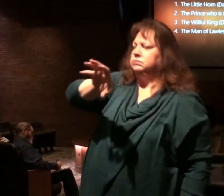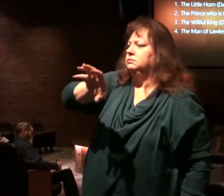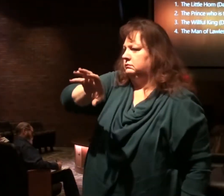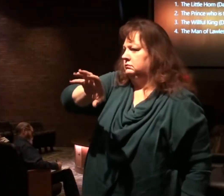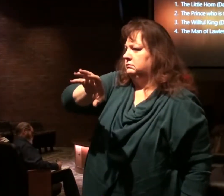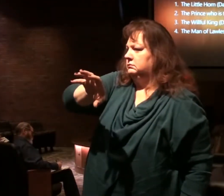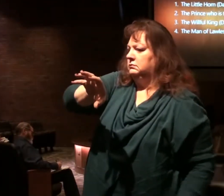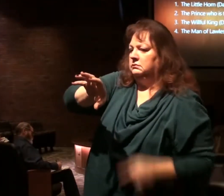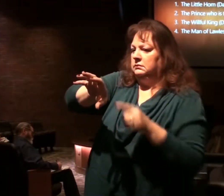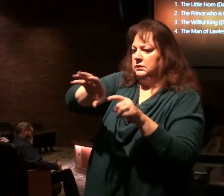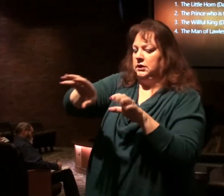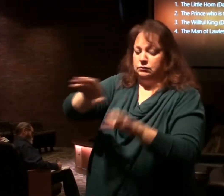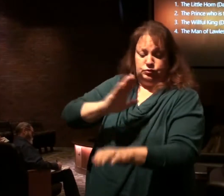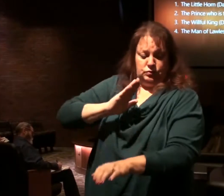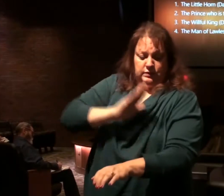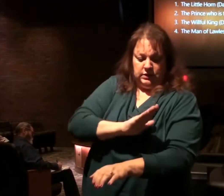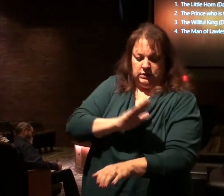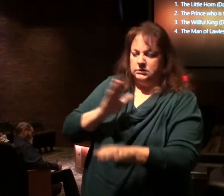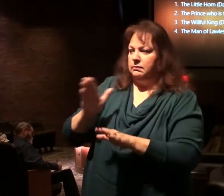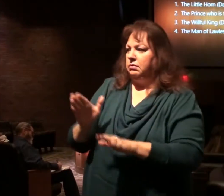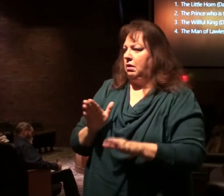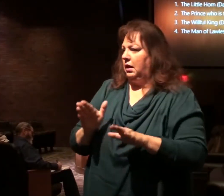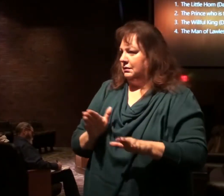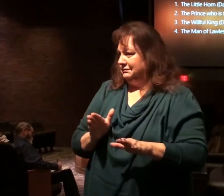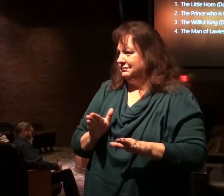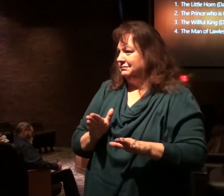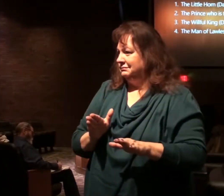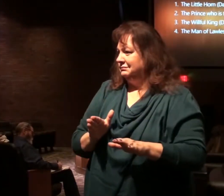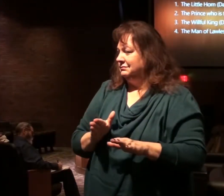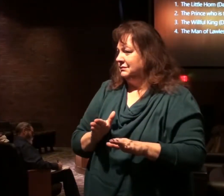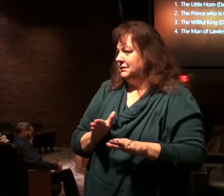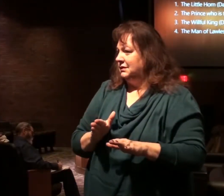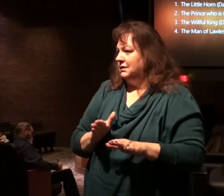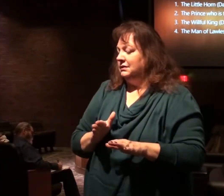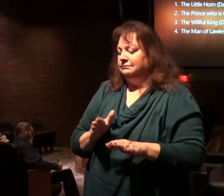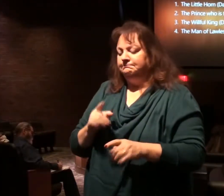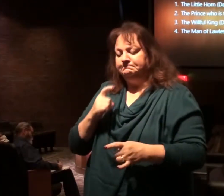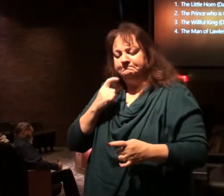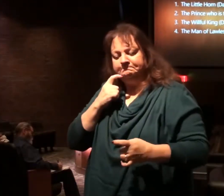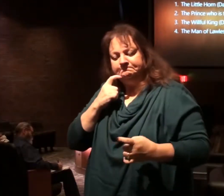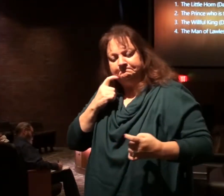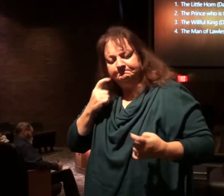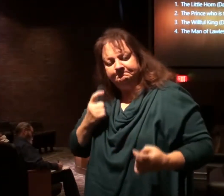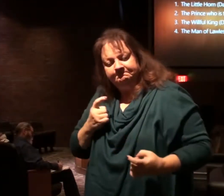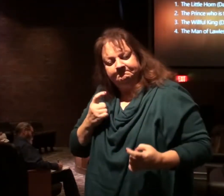Carry out the devil's intention. He is a man of lawlessness.